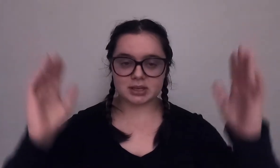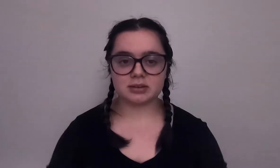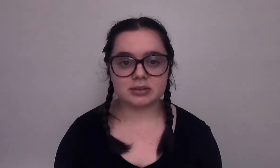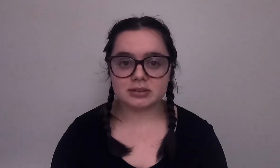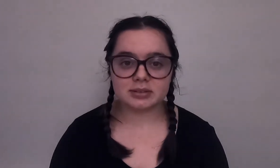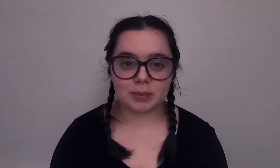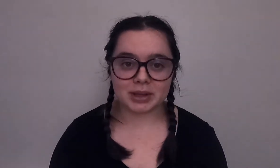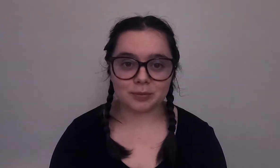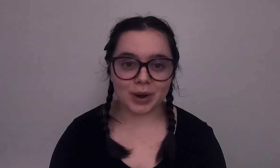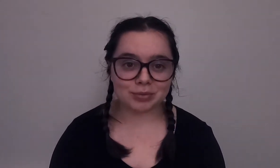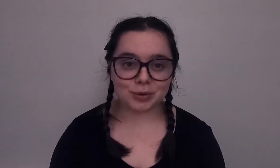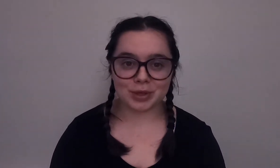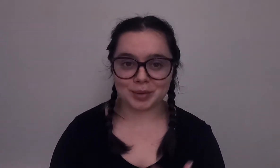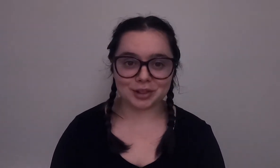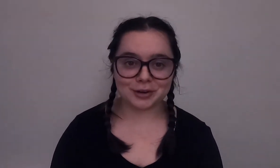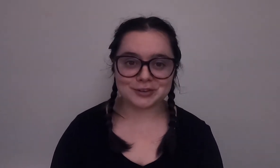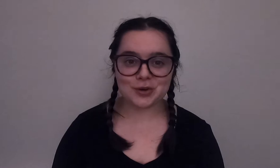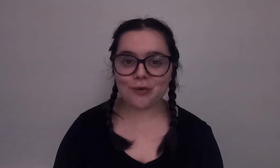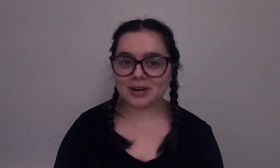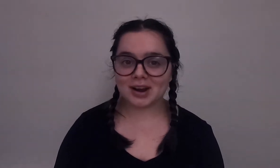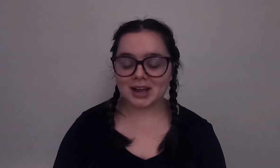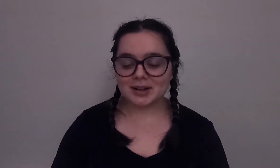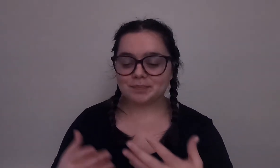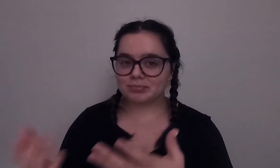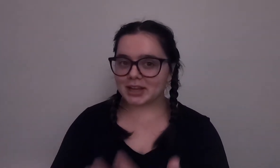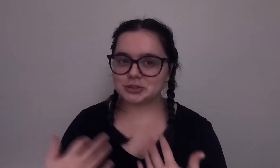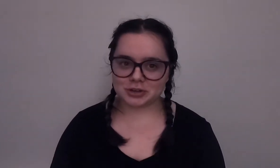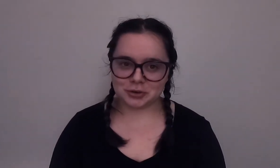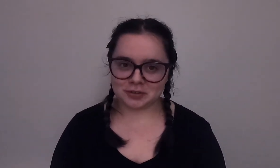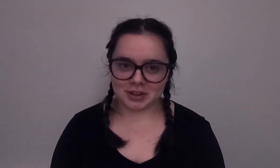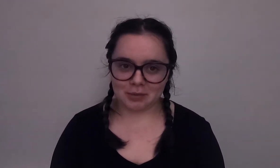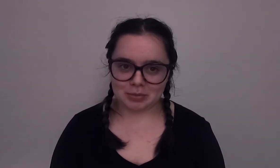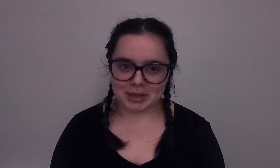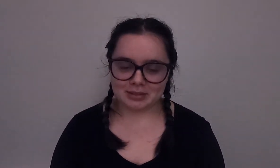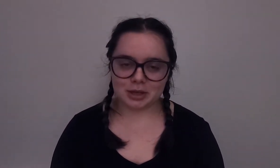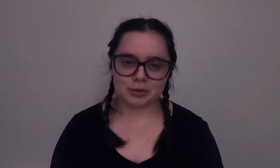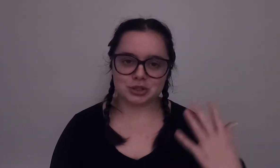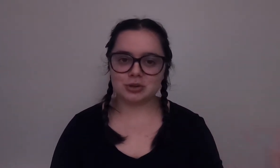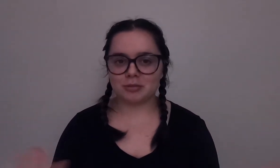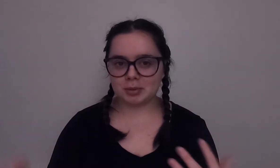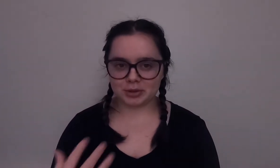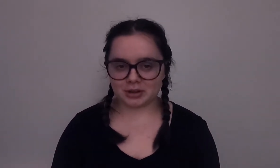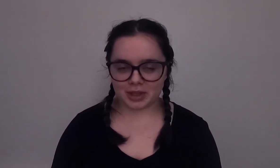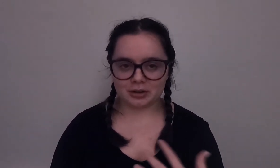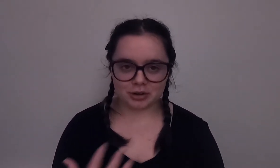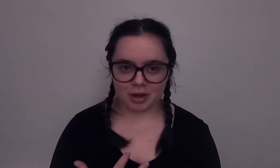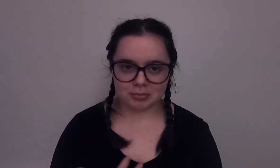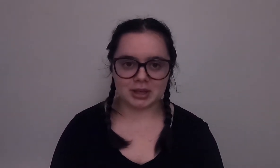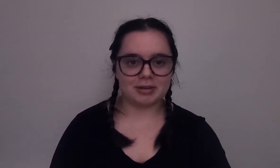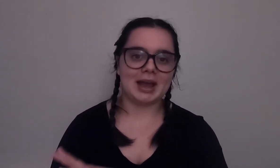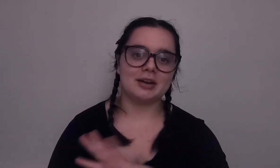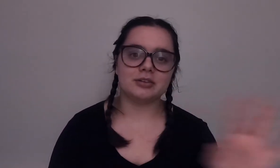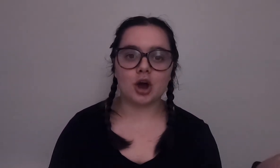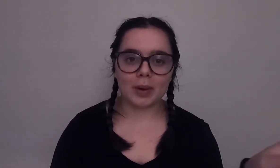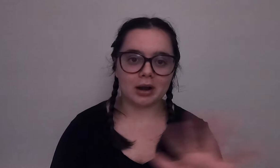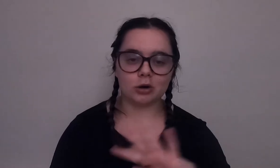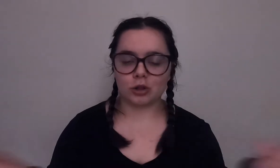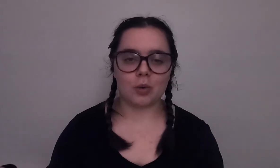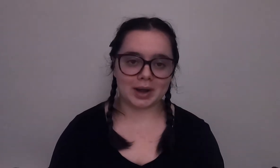that we went through that we learned or my instructor could have done that with me there were two different people there that could have helped me if I had a no air or low on